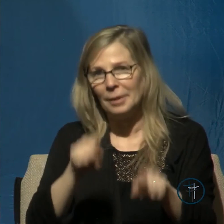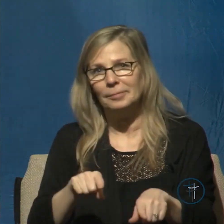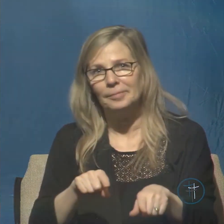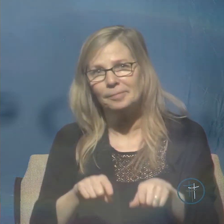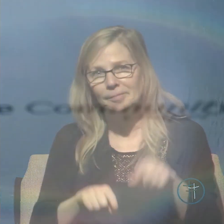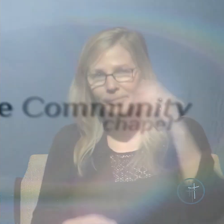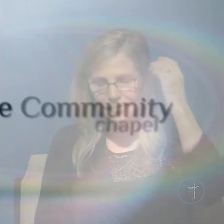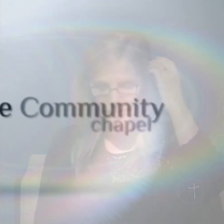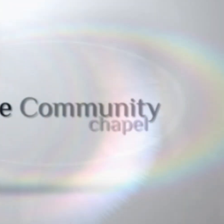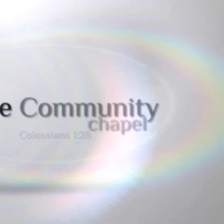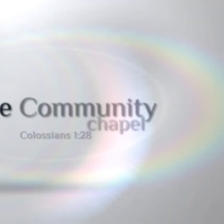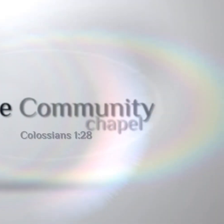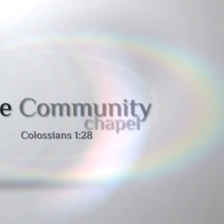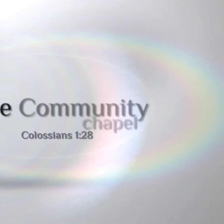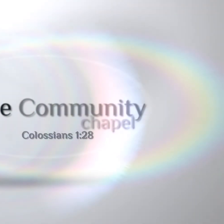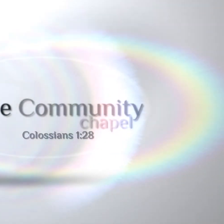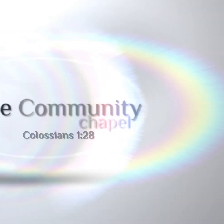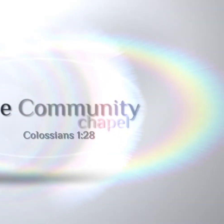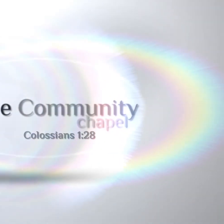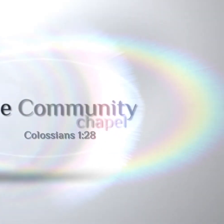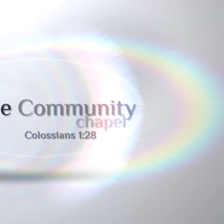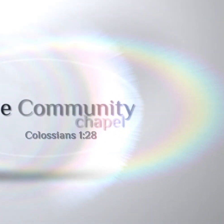amen amen